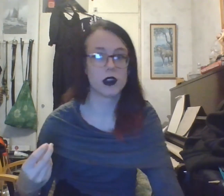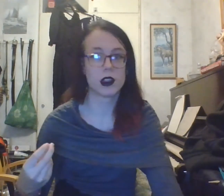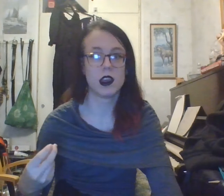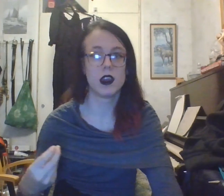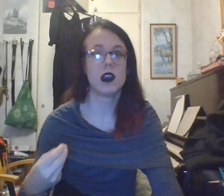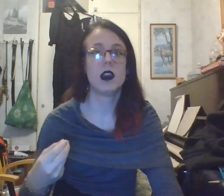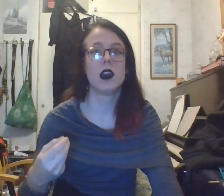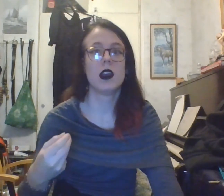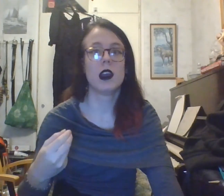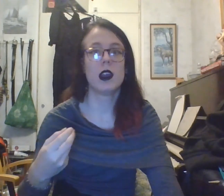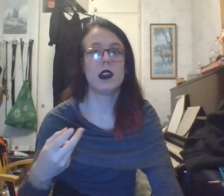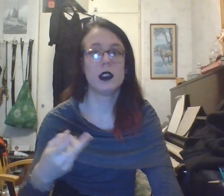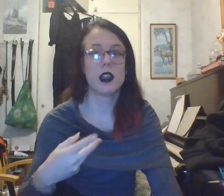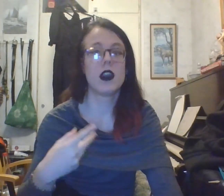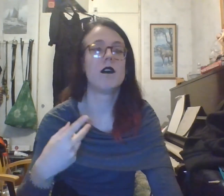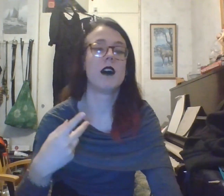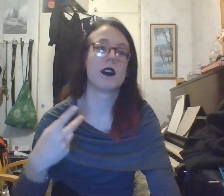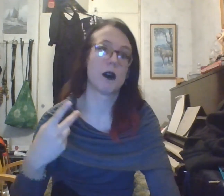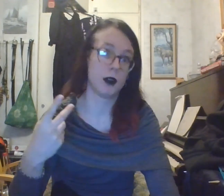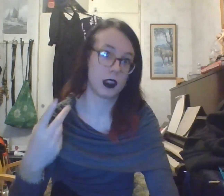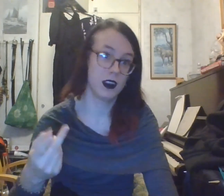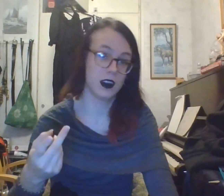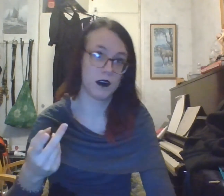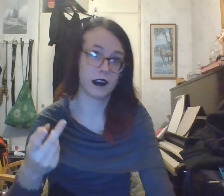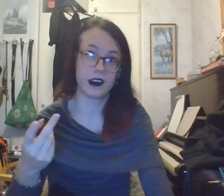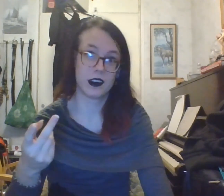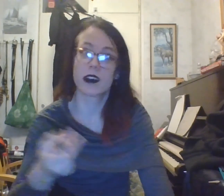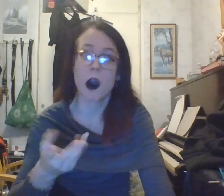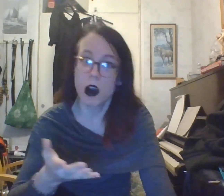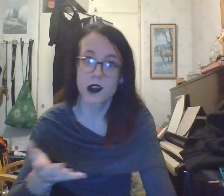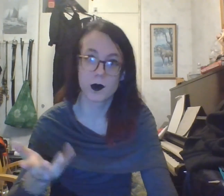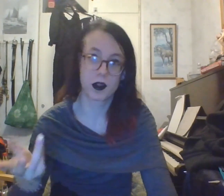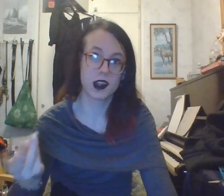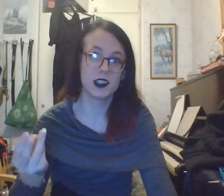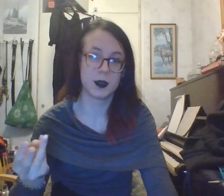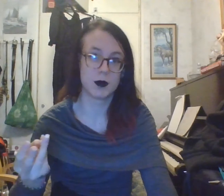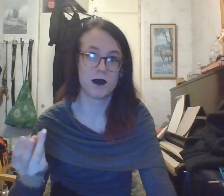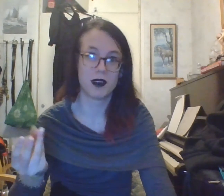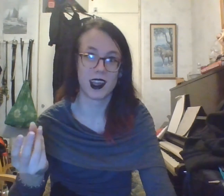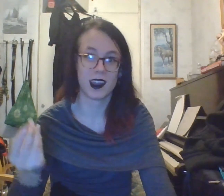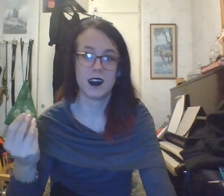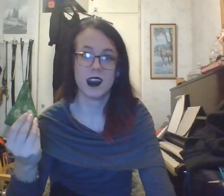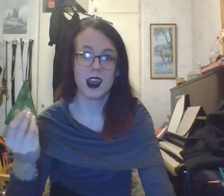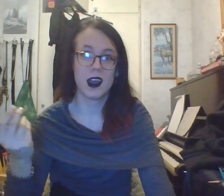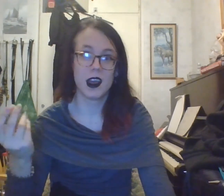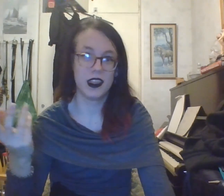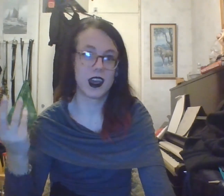instead of having representatives that can't represent you properly. And that gets